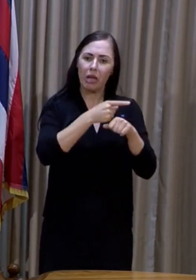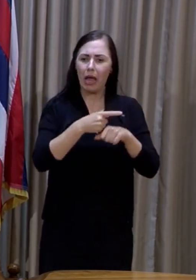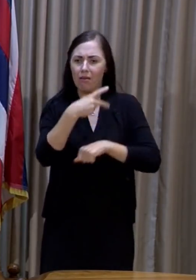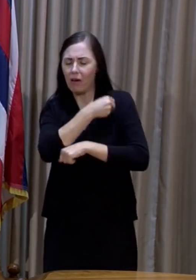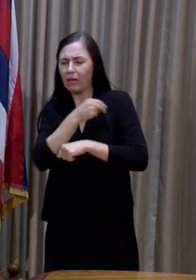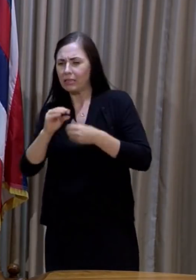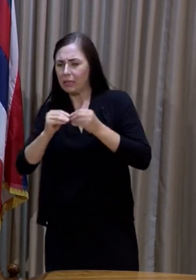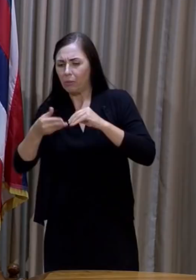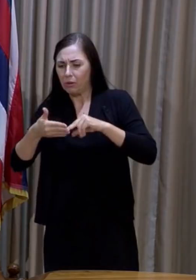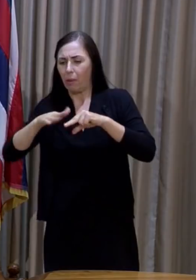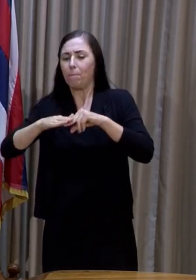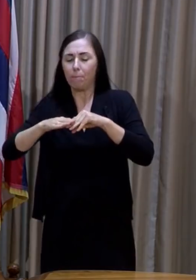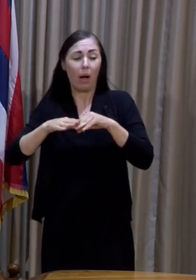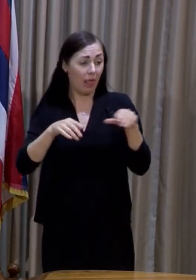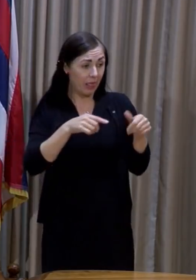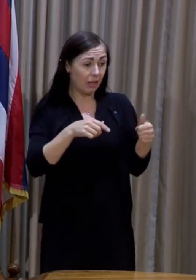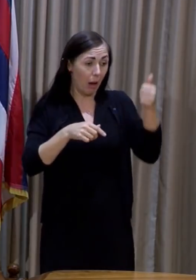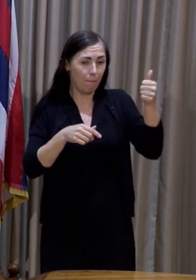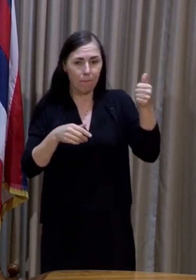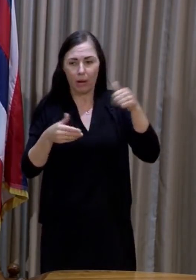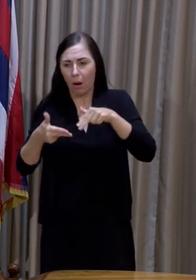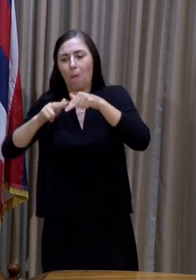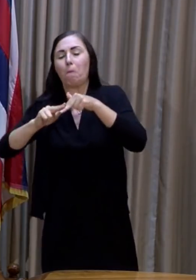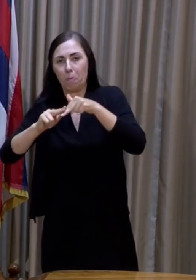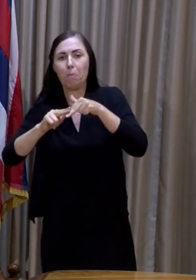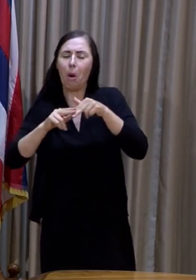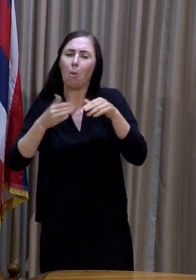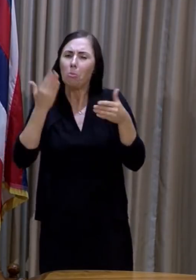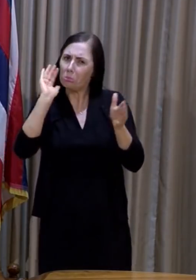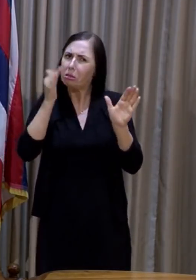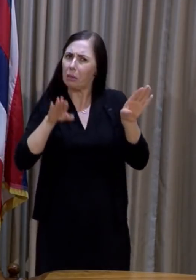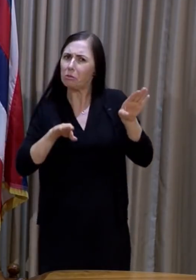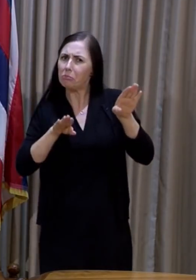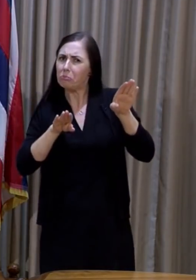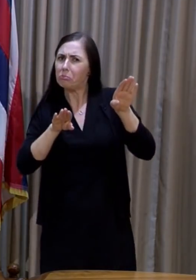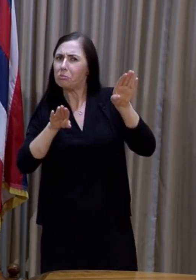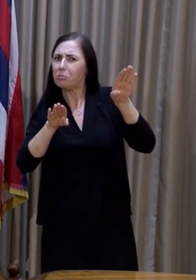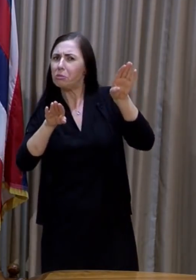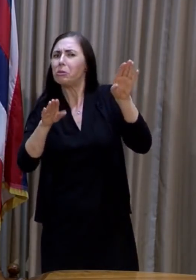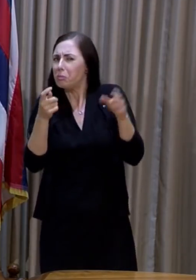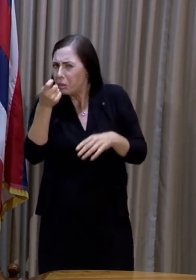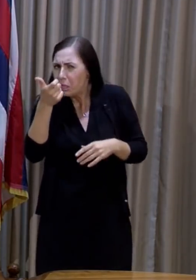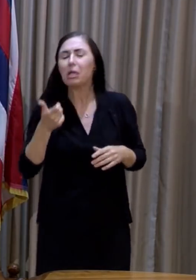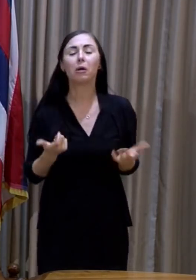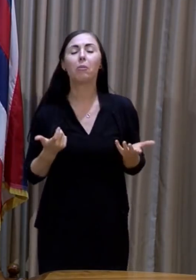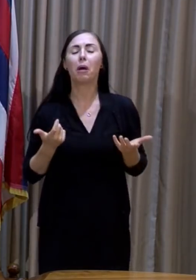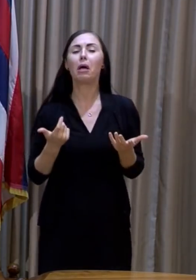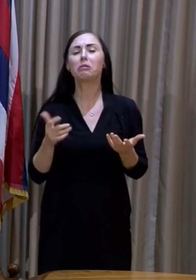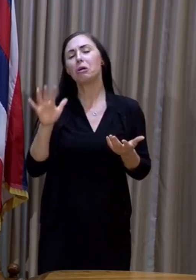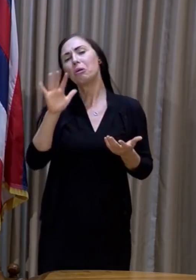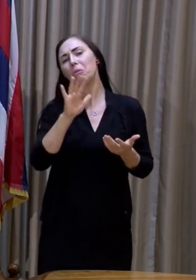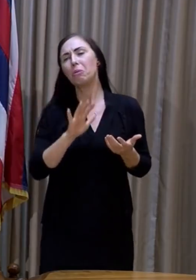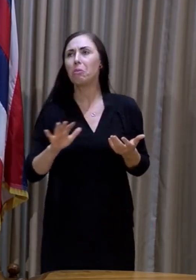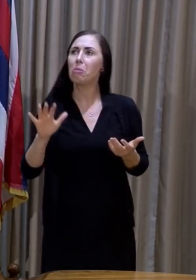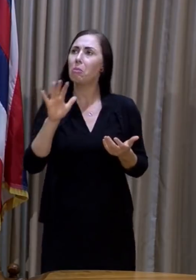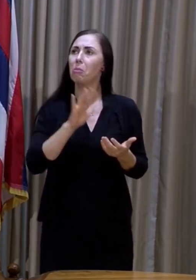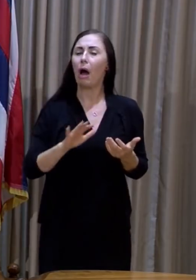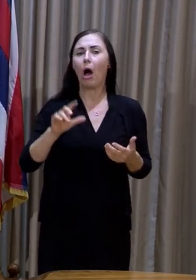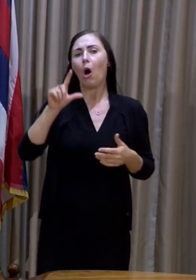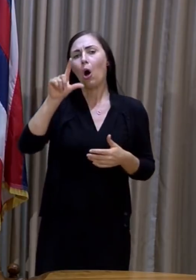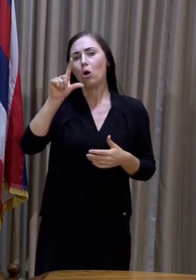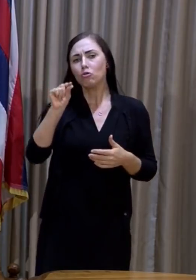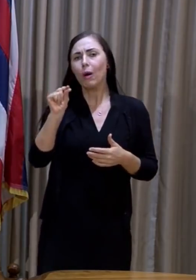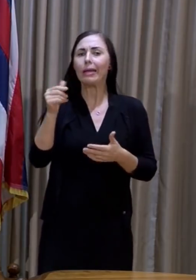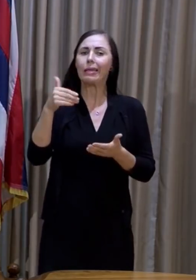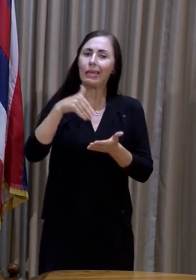And it seems like it's accelerated a little bit more. So, we are back to, I think, roughly in the 20,000 doses